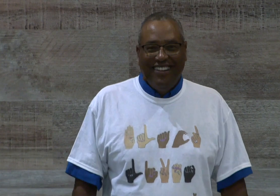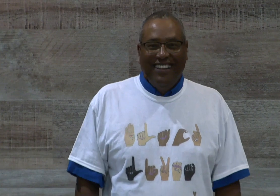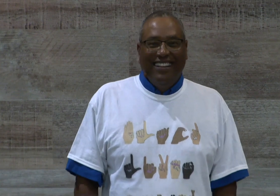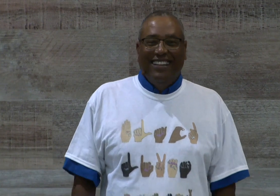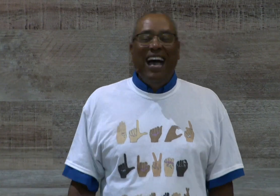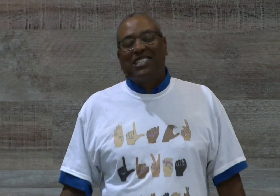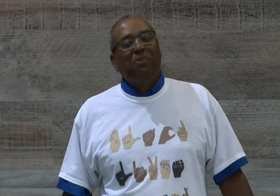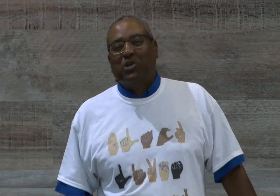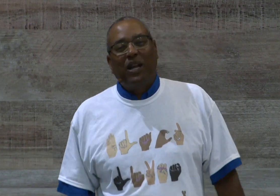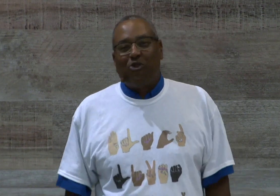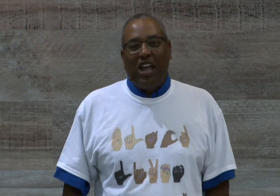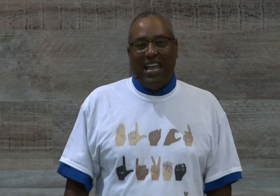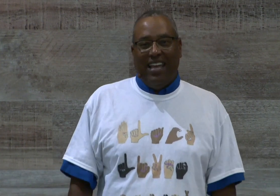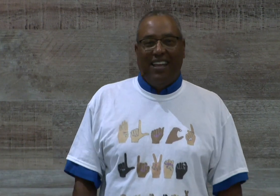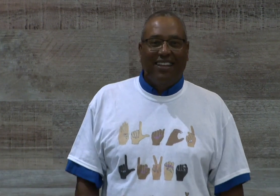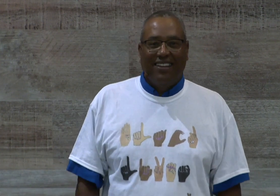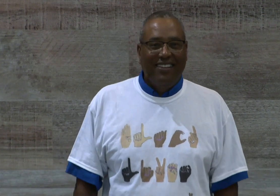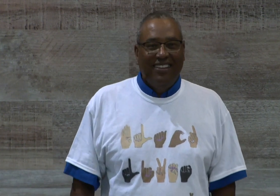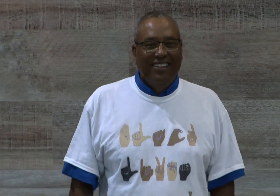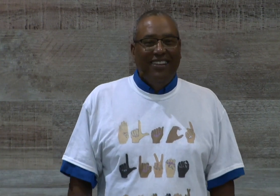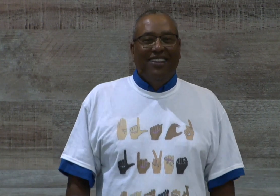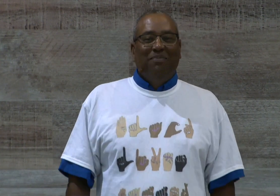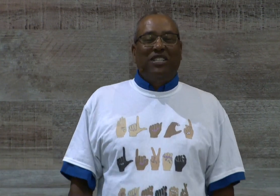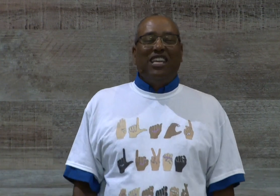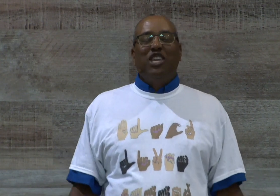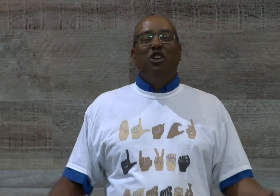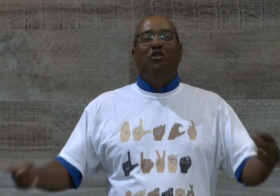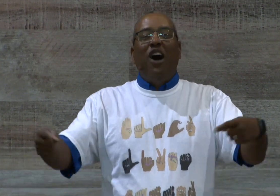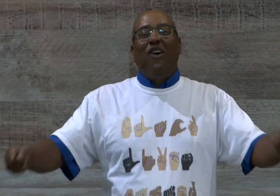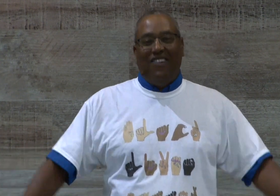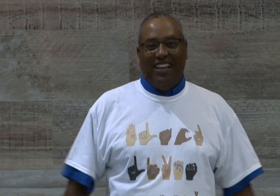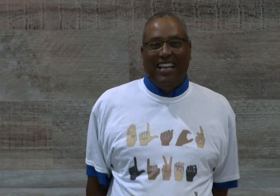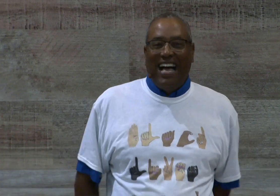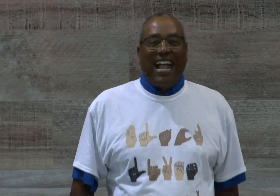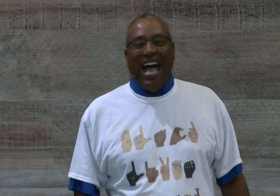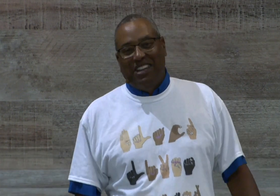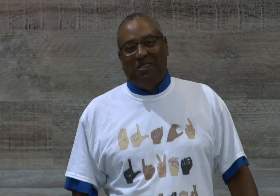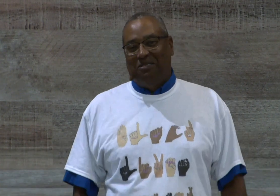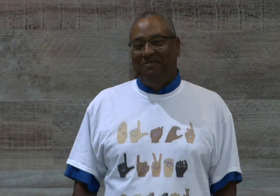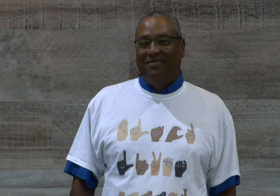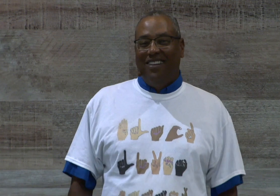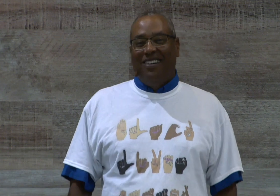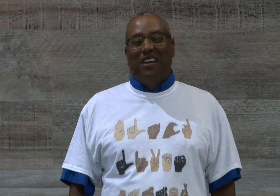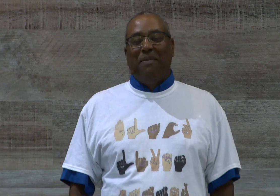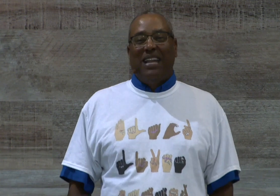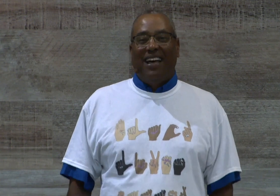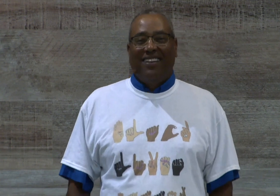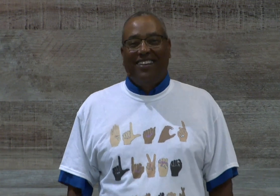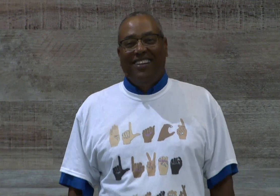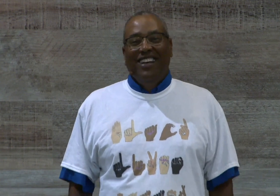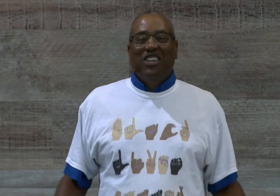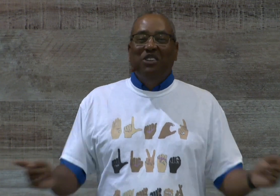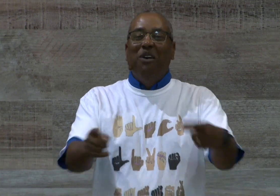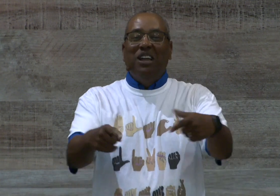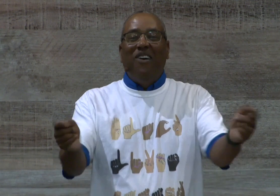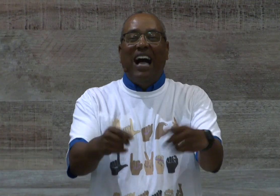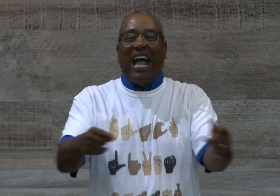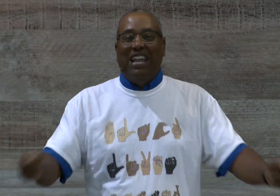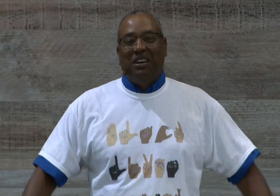Not so much what I read. But see, you don't know like I know. Oh, hear me now. You don't know like I know